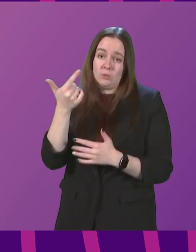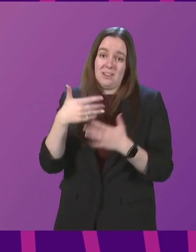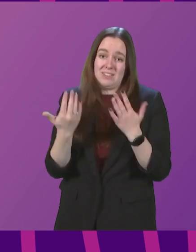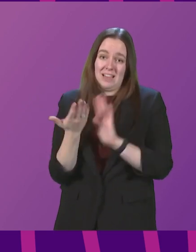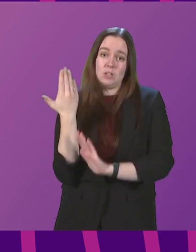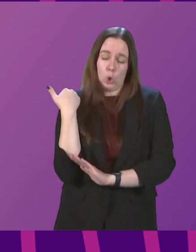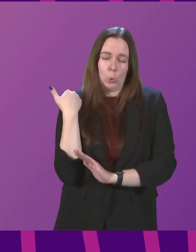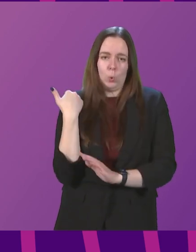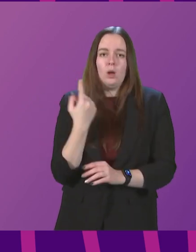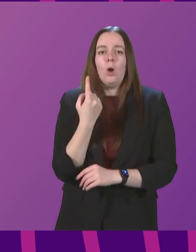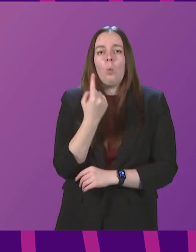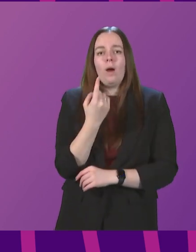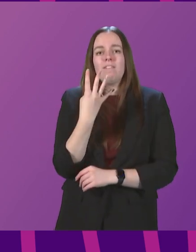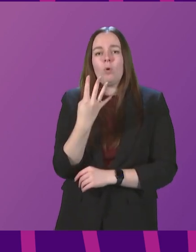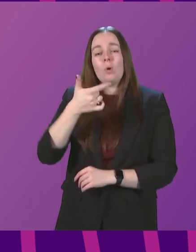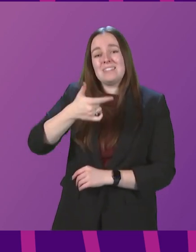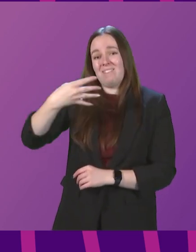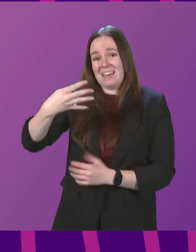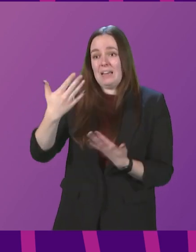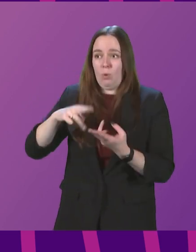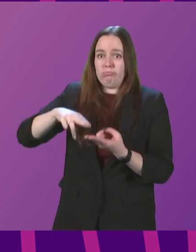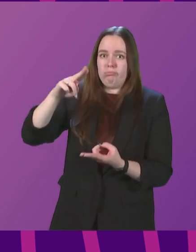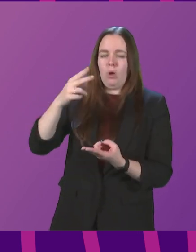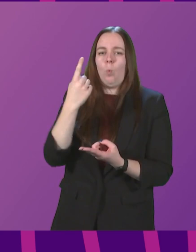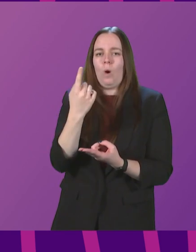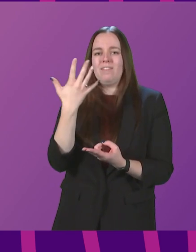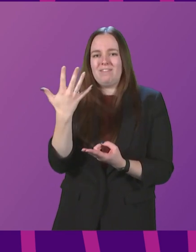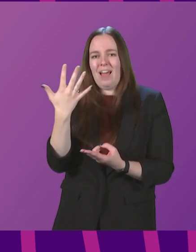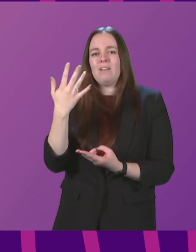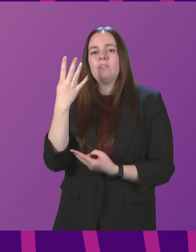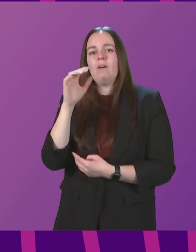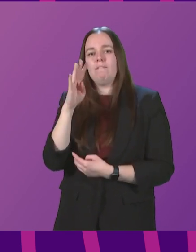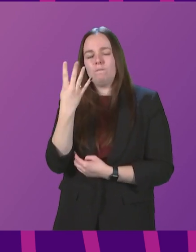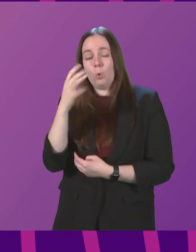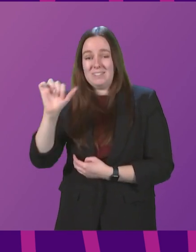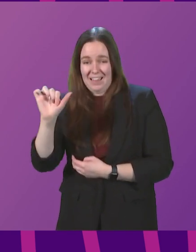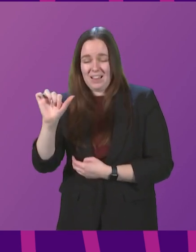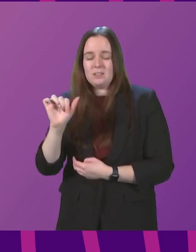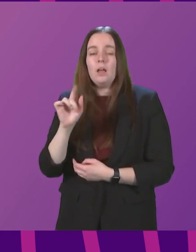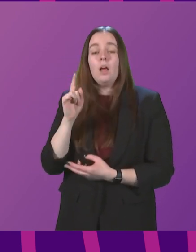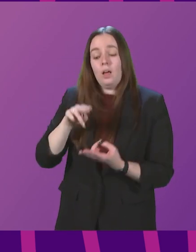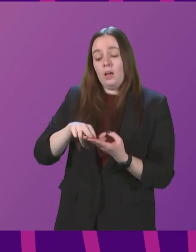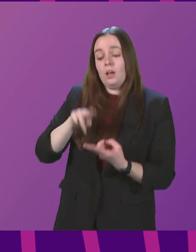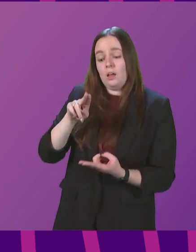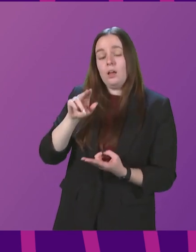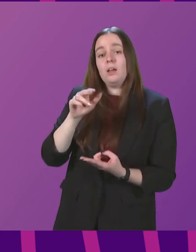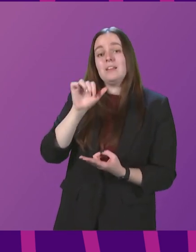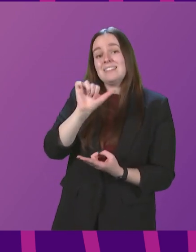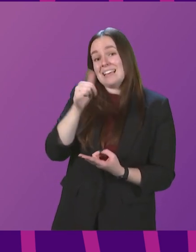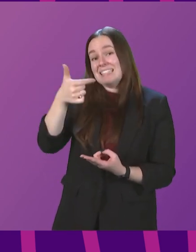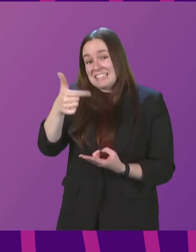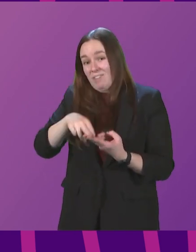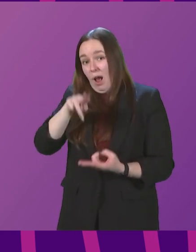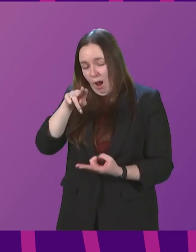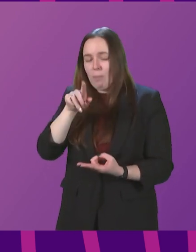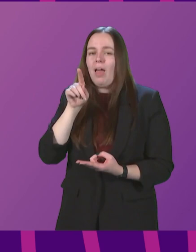increasing from 1,479 to 1,546 today. However, the increase of 67 is